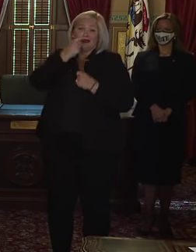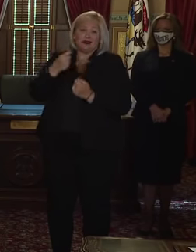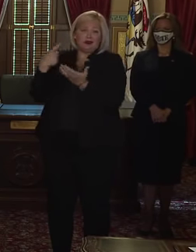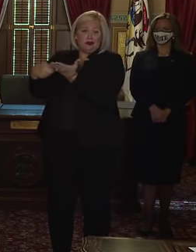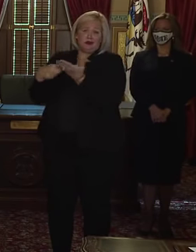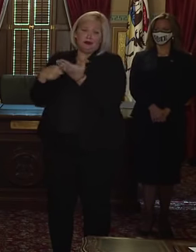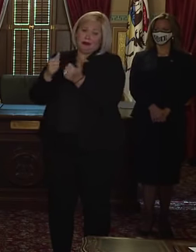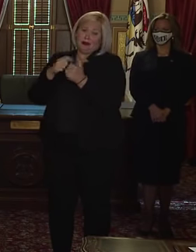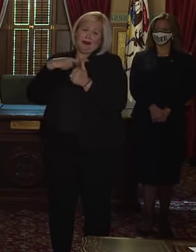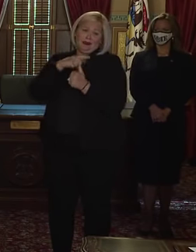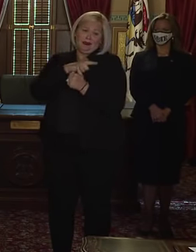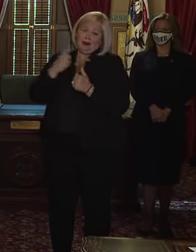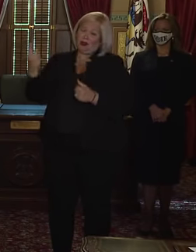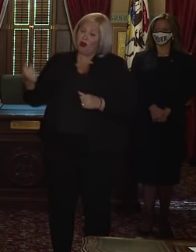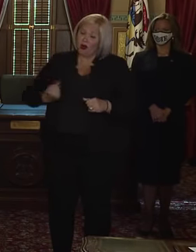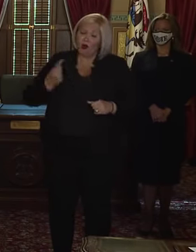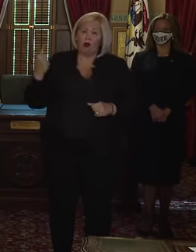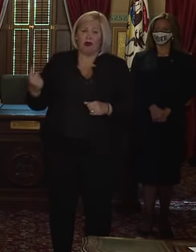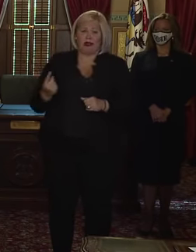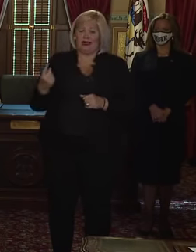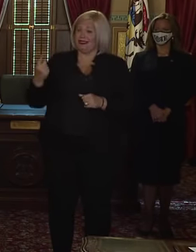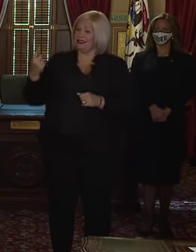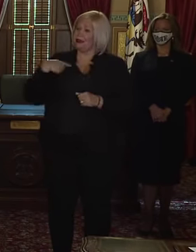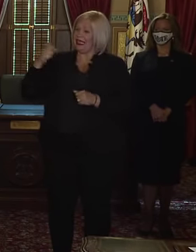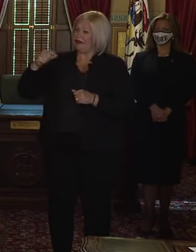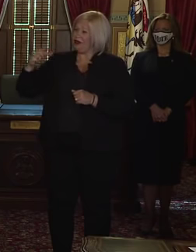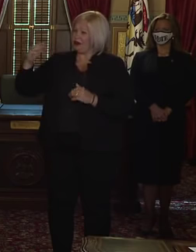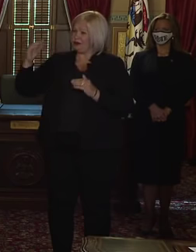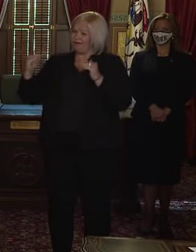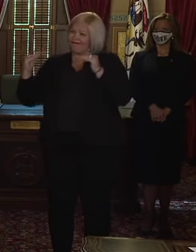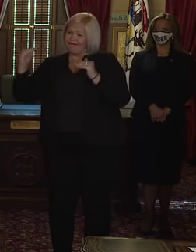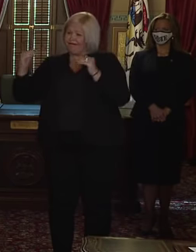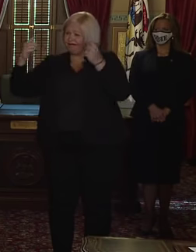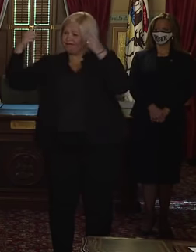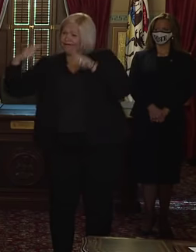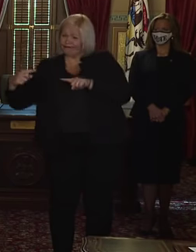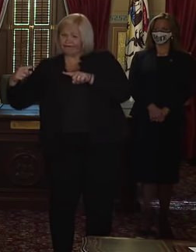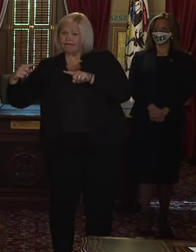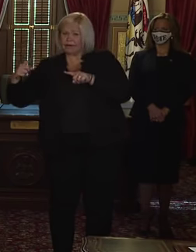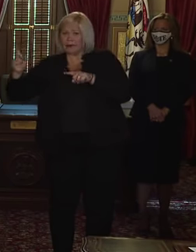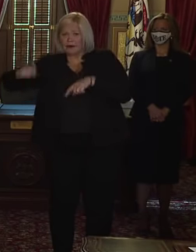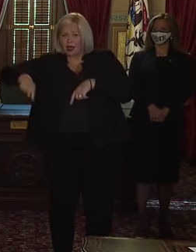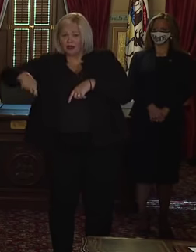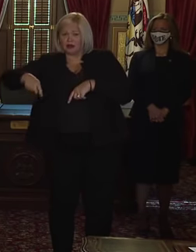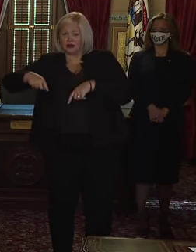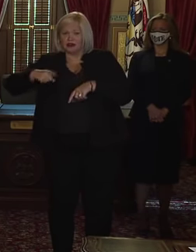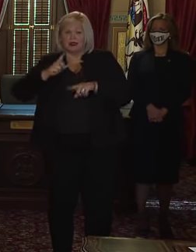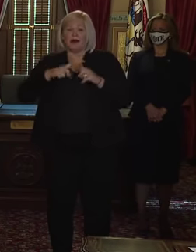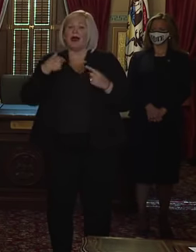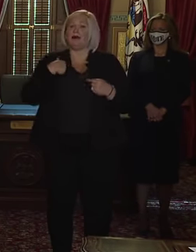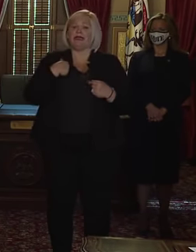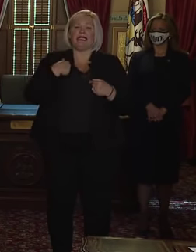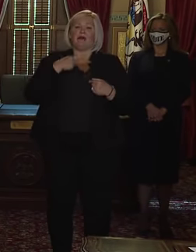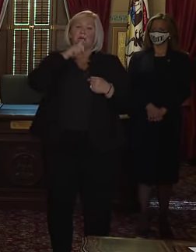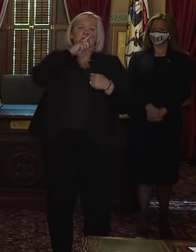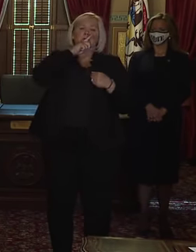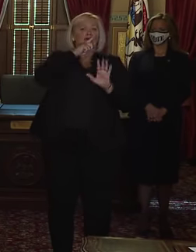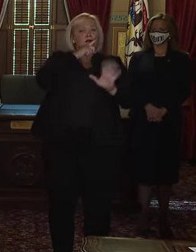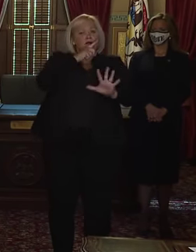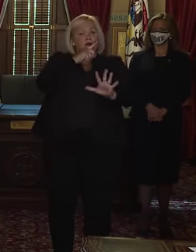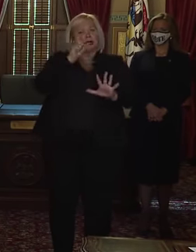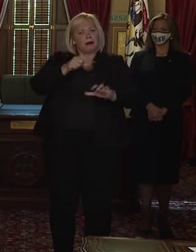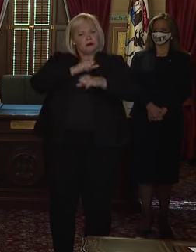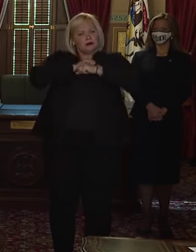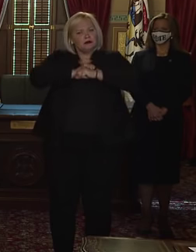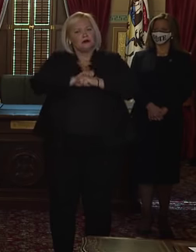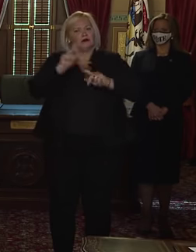negotiating with the legislature. If we can find some common ground. But I'm not going to hold back on doing what we know to be the right thing to protect people